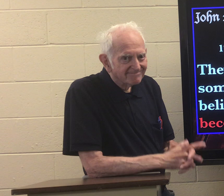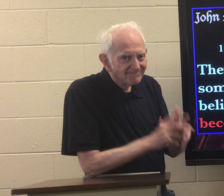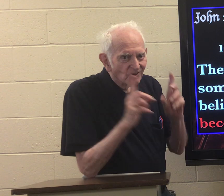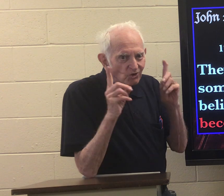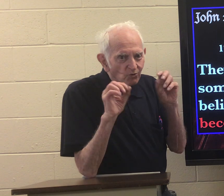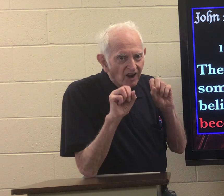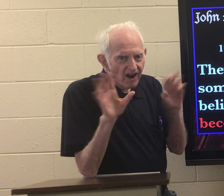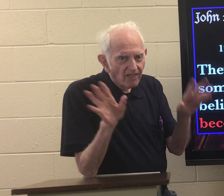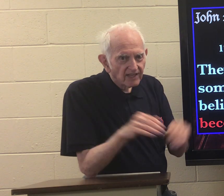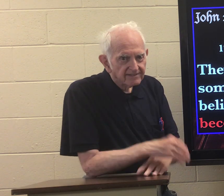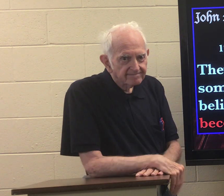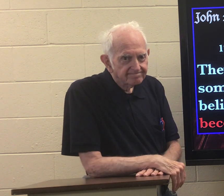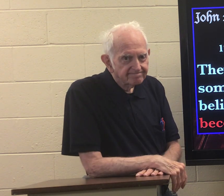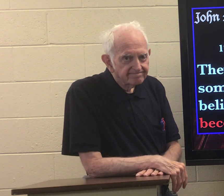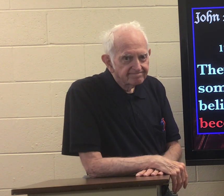and they do nothing